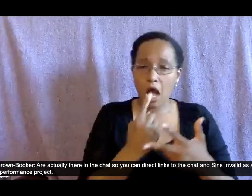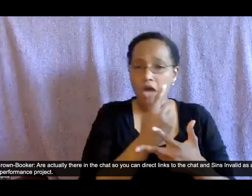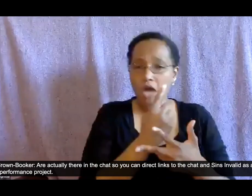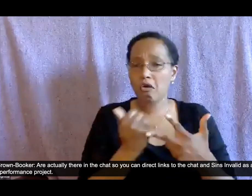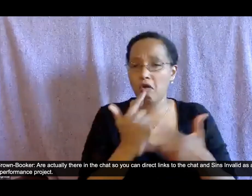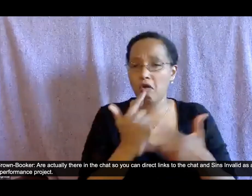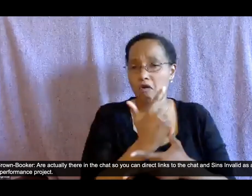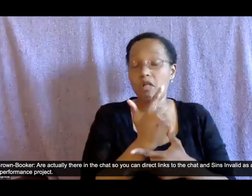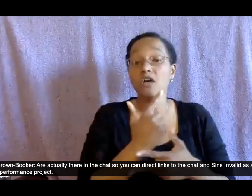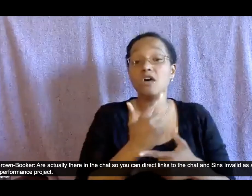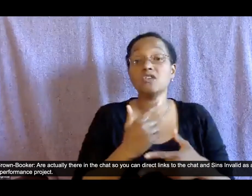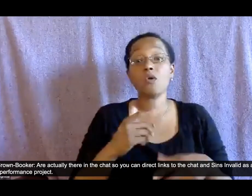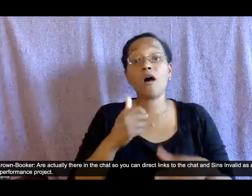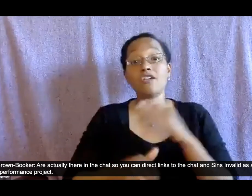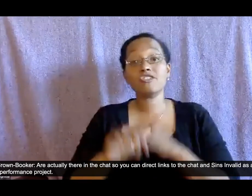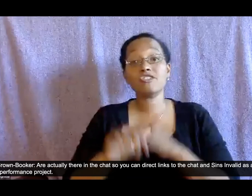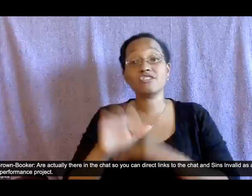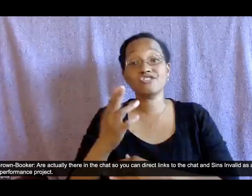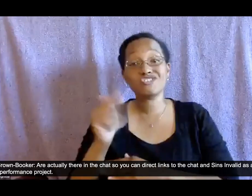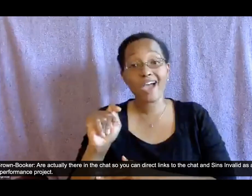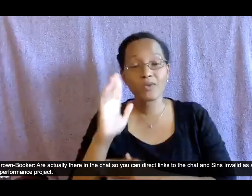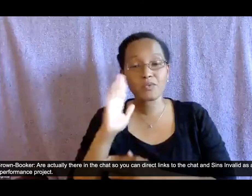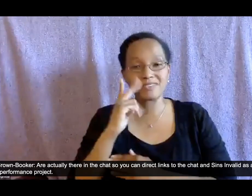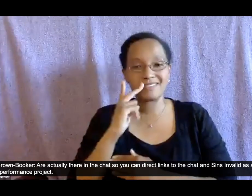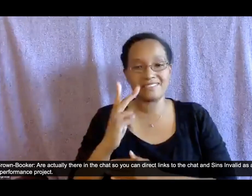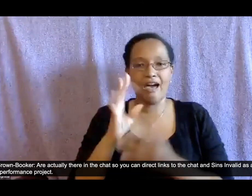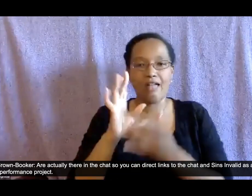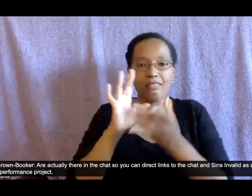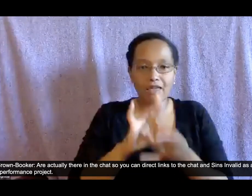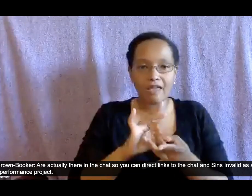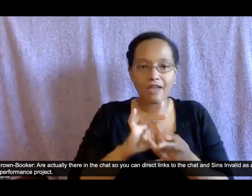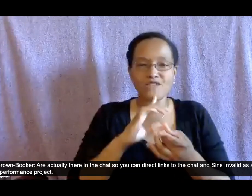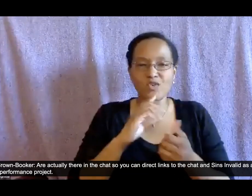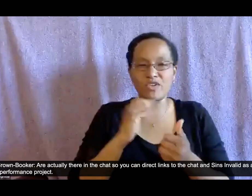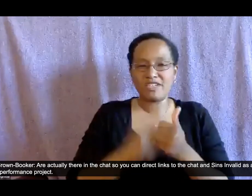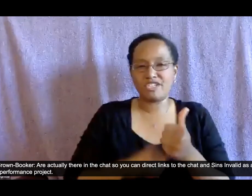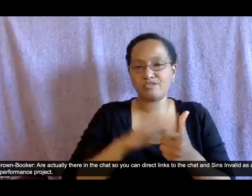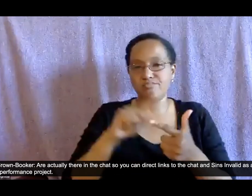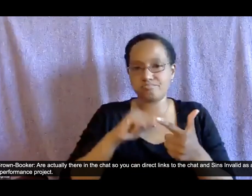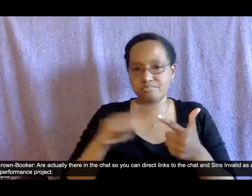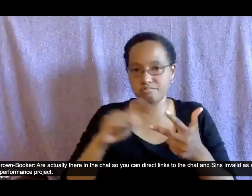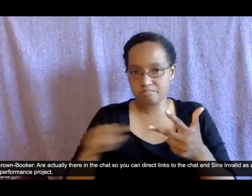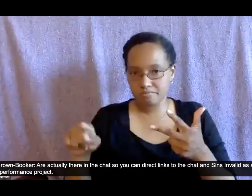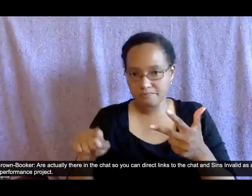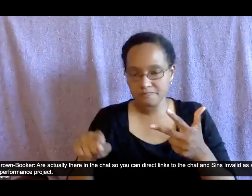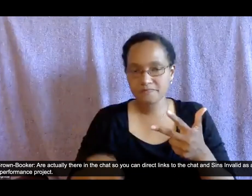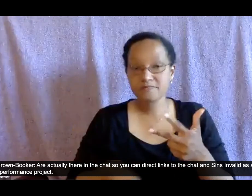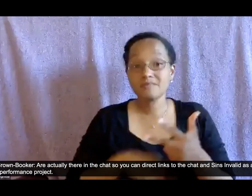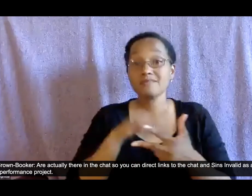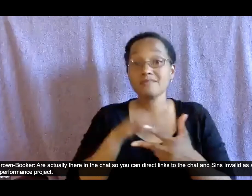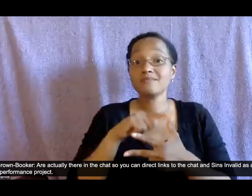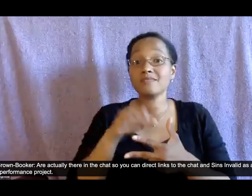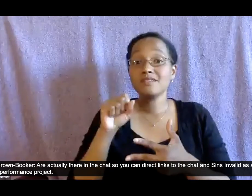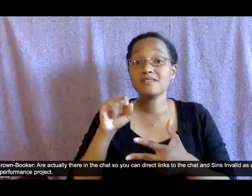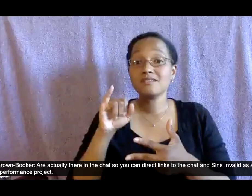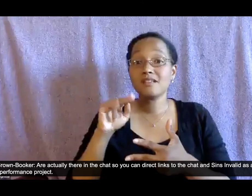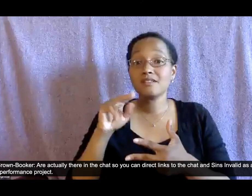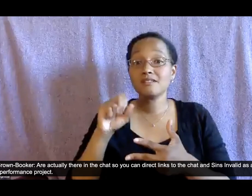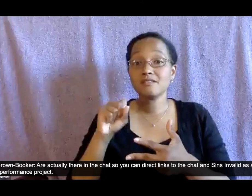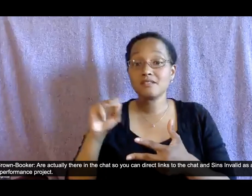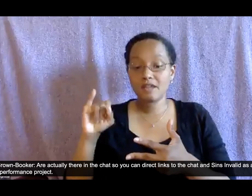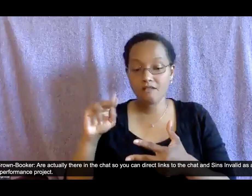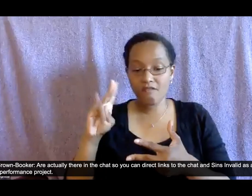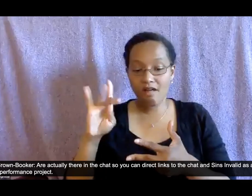can um there are links to the chat um sentence valid is a disability justice-based performance